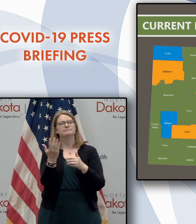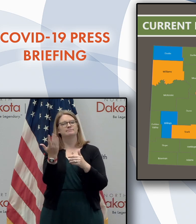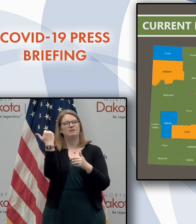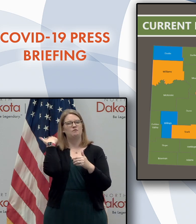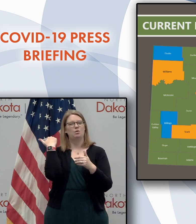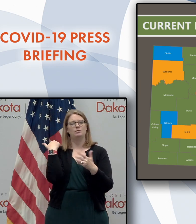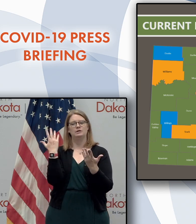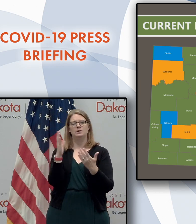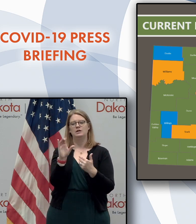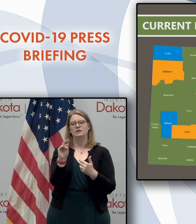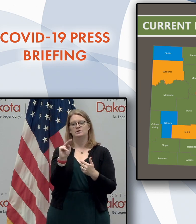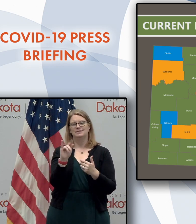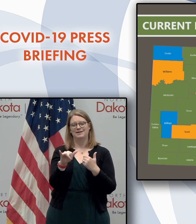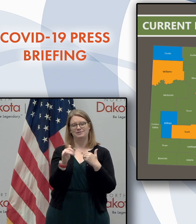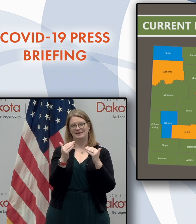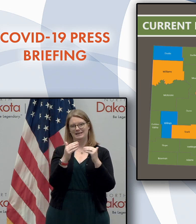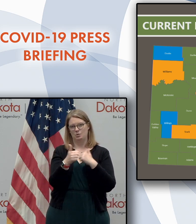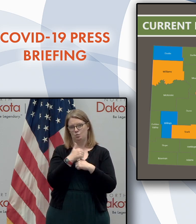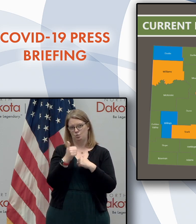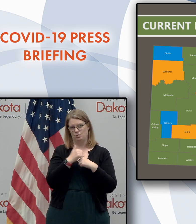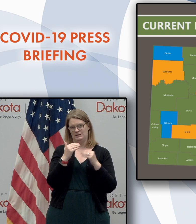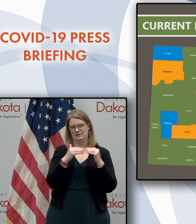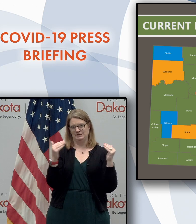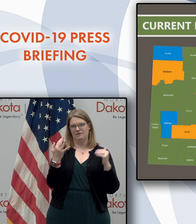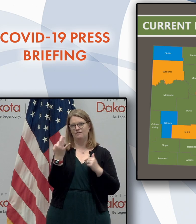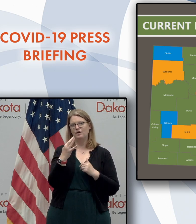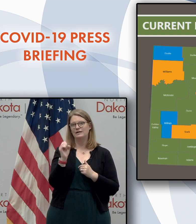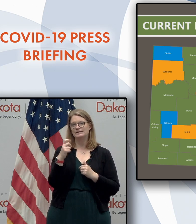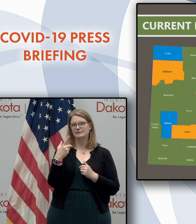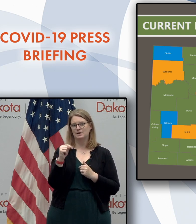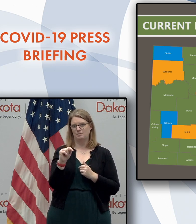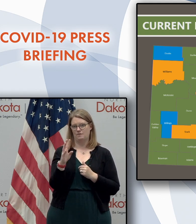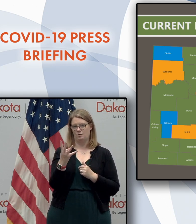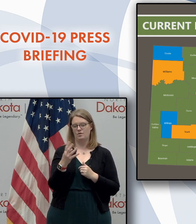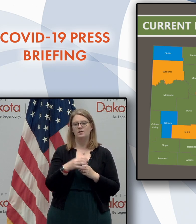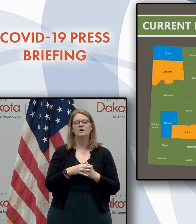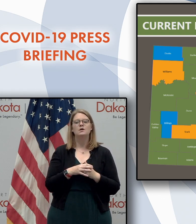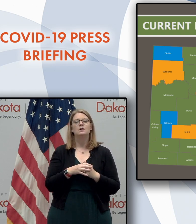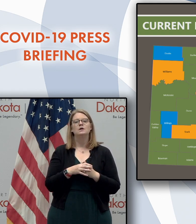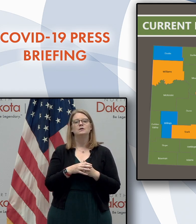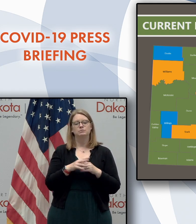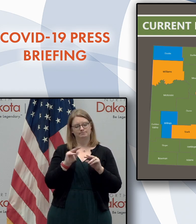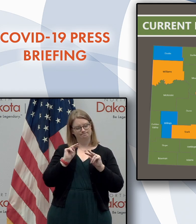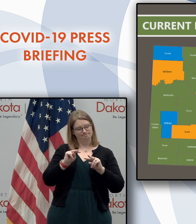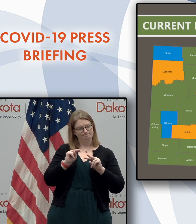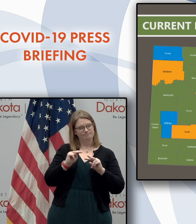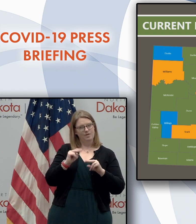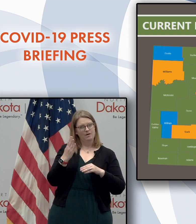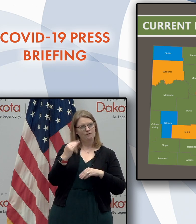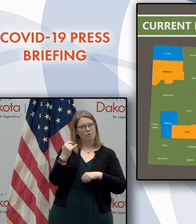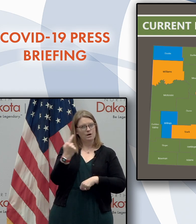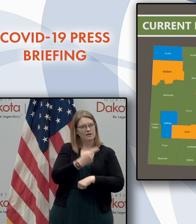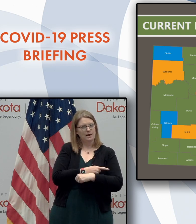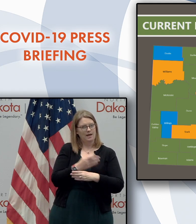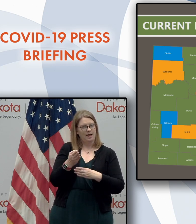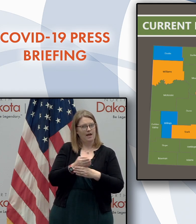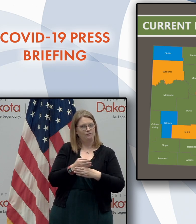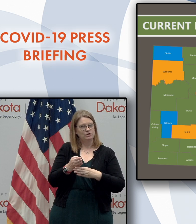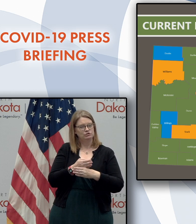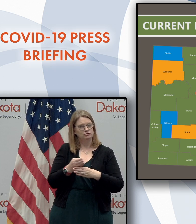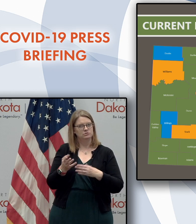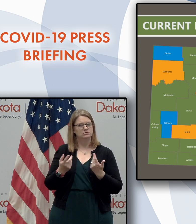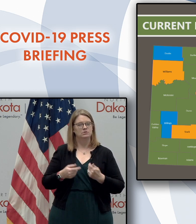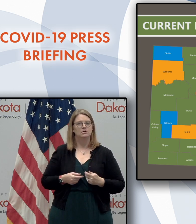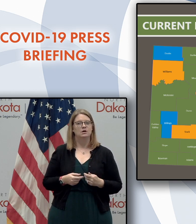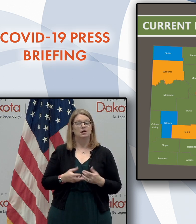risk levels on Friday, September 4th. Uh, we're continuing to monitor the 14-day rolling averages. And while we're not